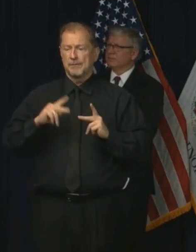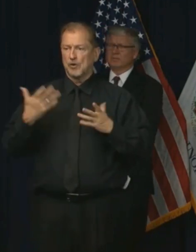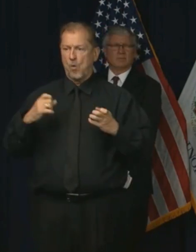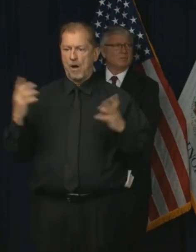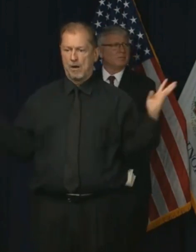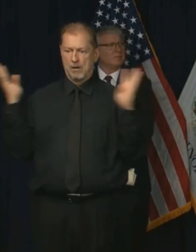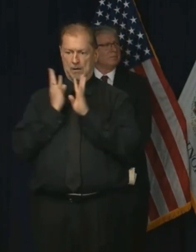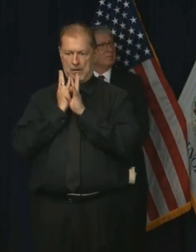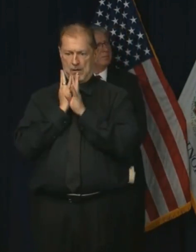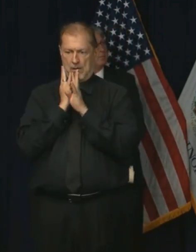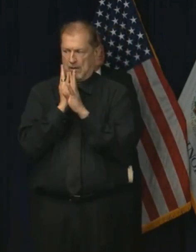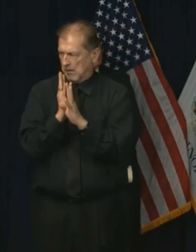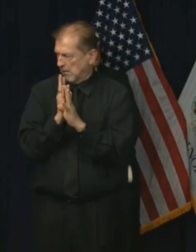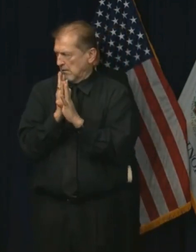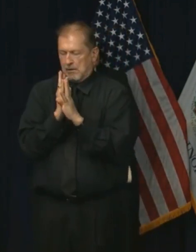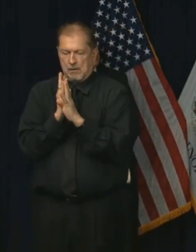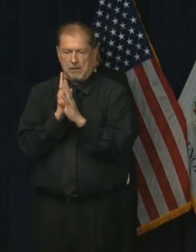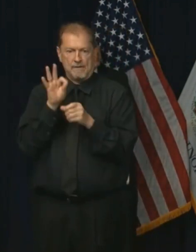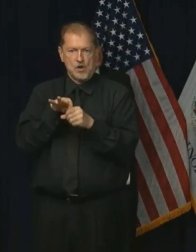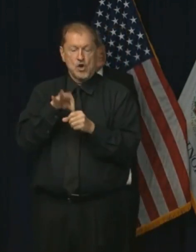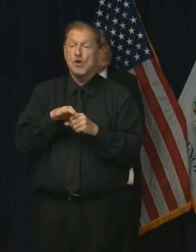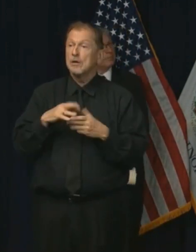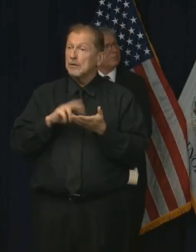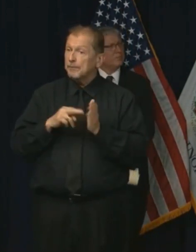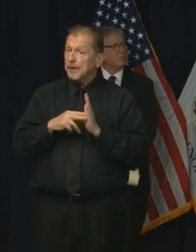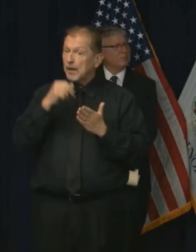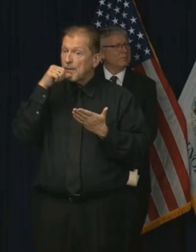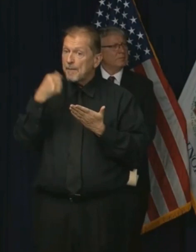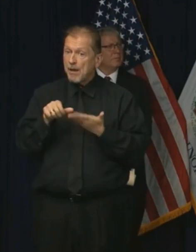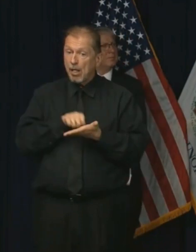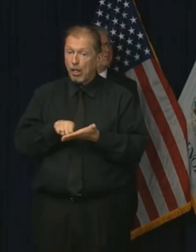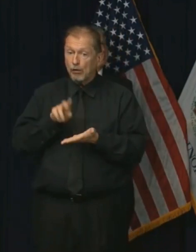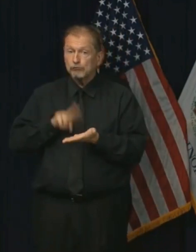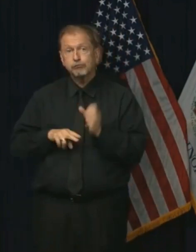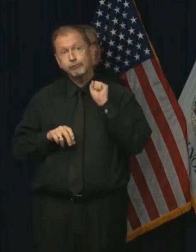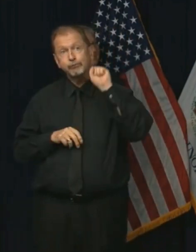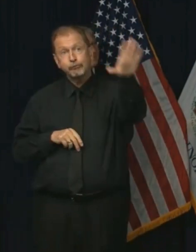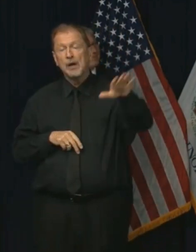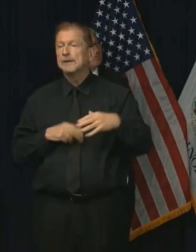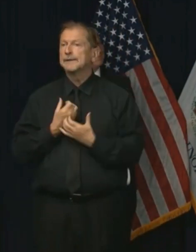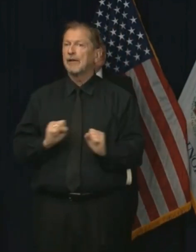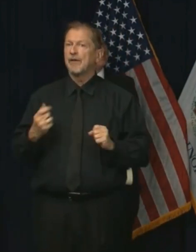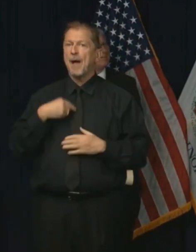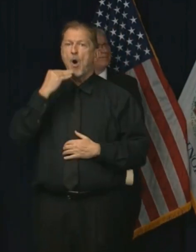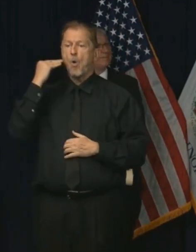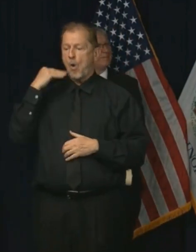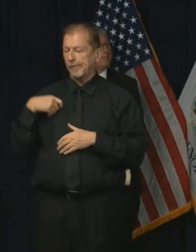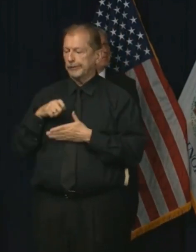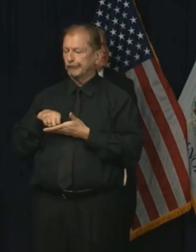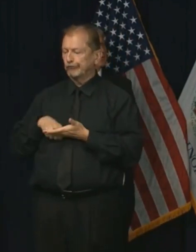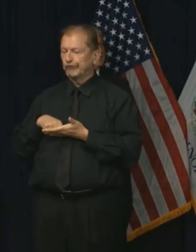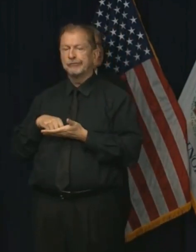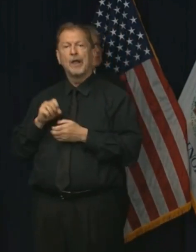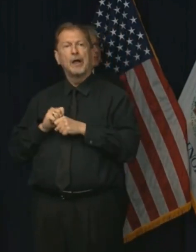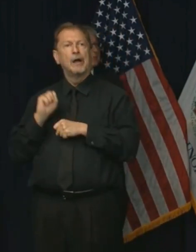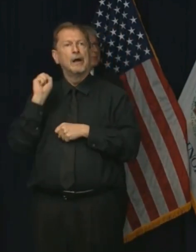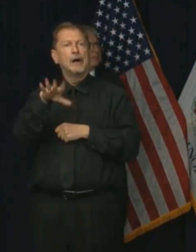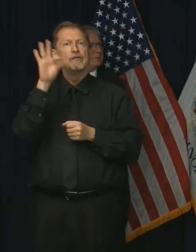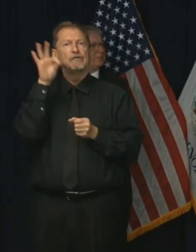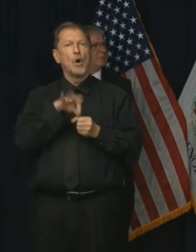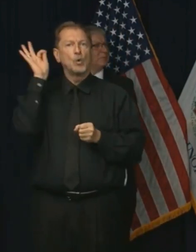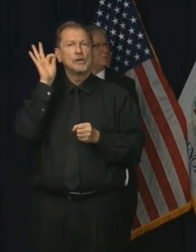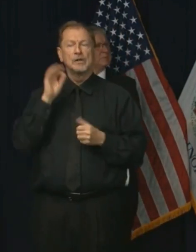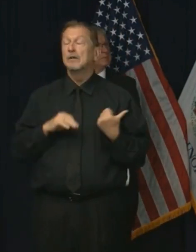Well, I've been, you know, an advocate for mail-in ballots for a long time anyway. But I do think that